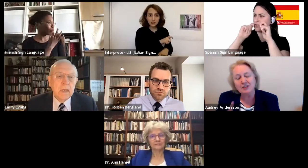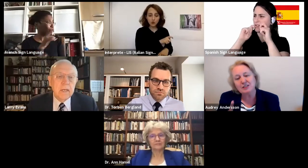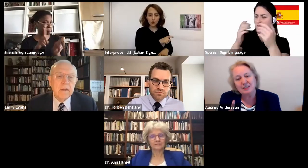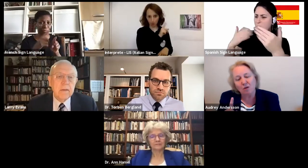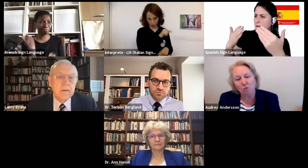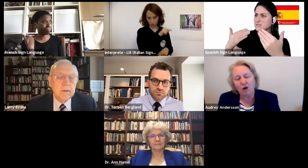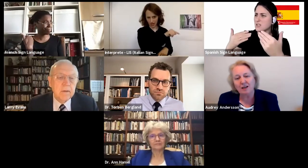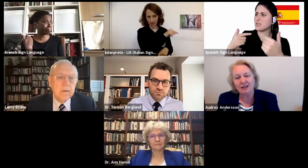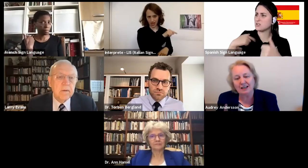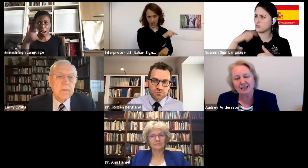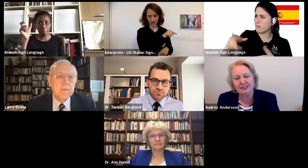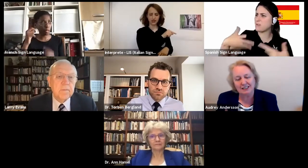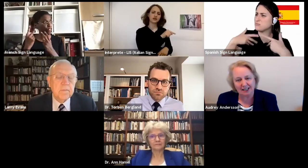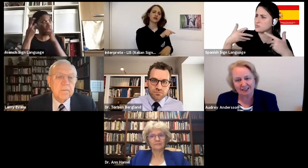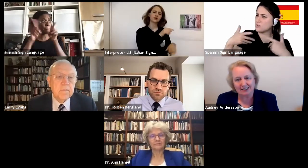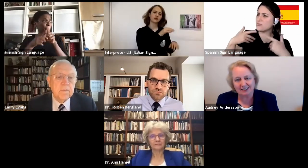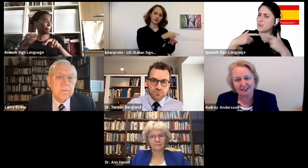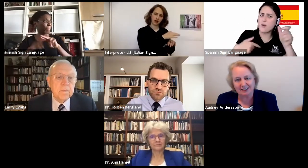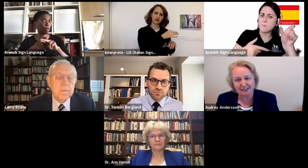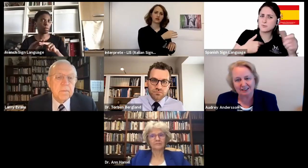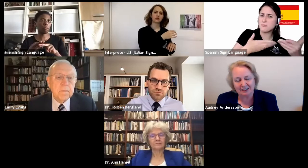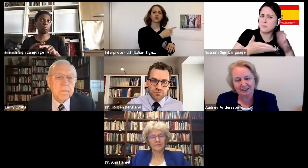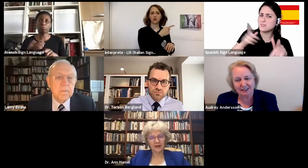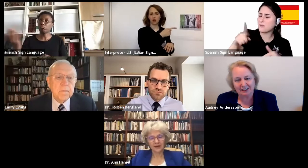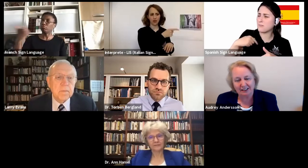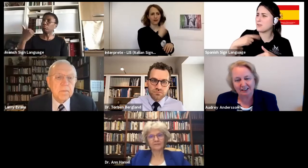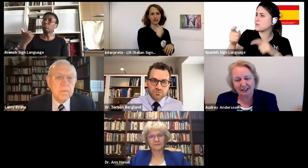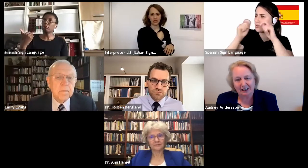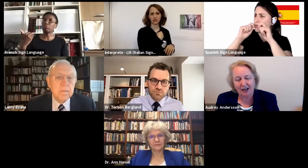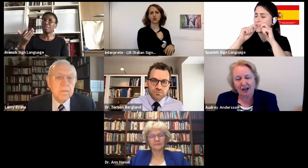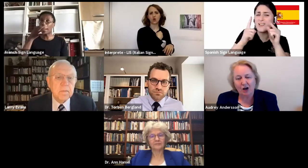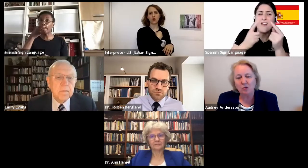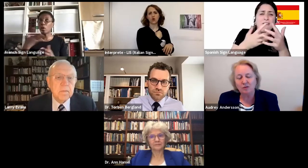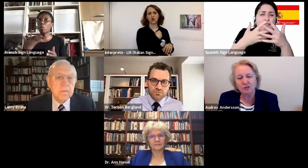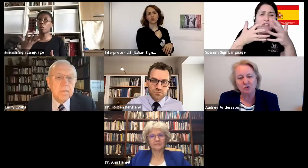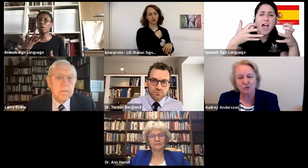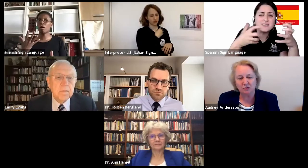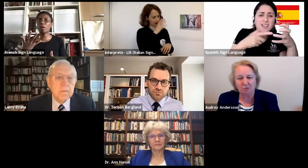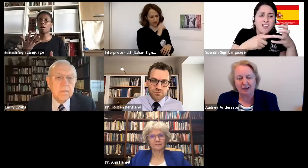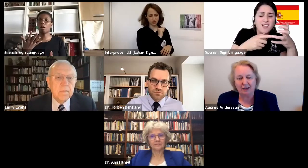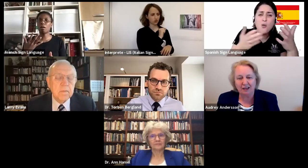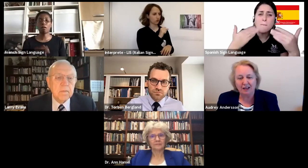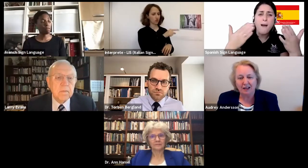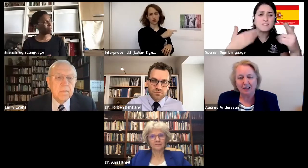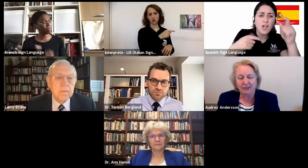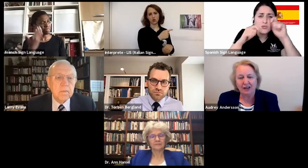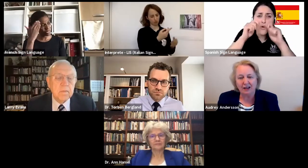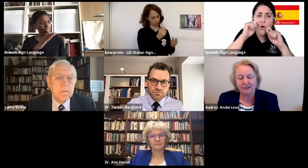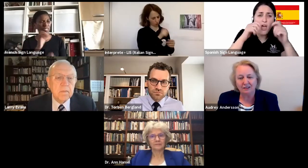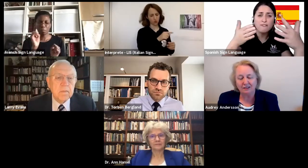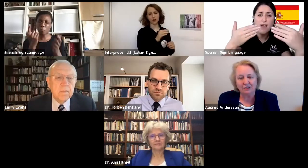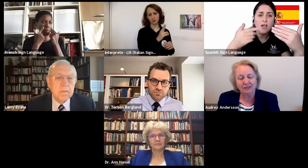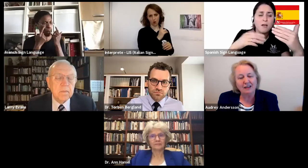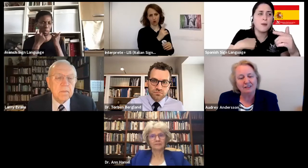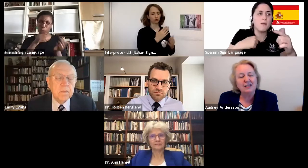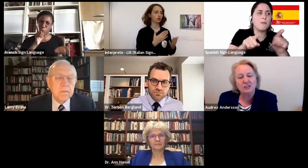And just that one little sentence opened a door for me that,